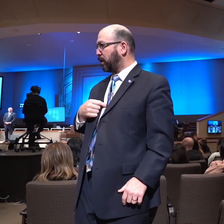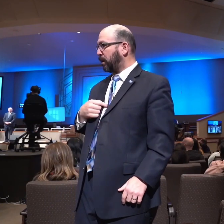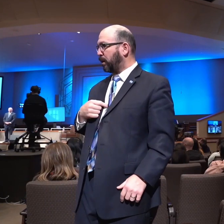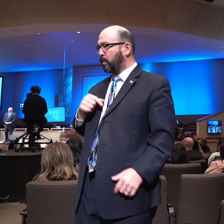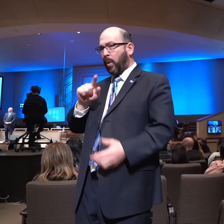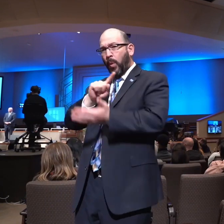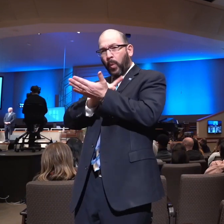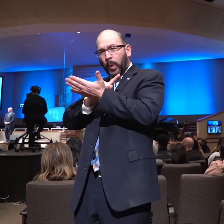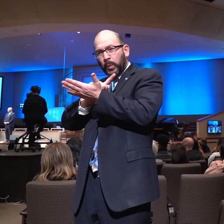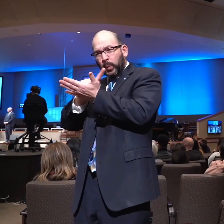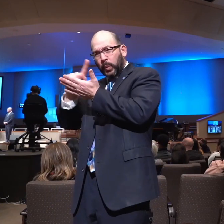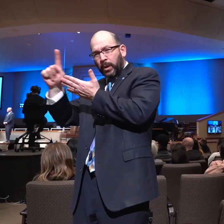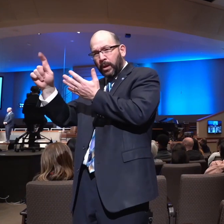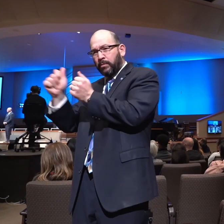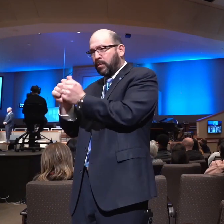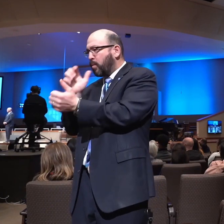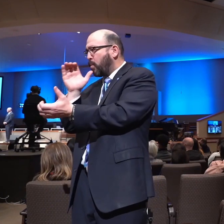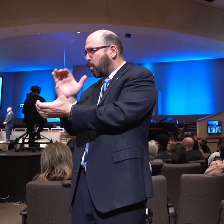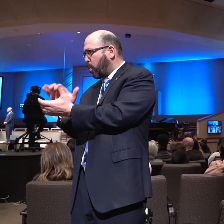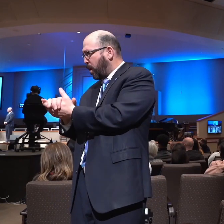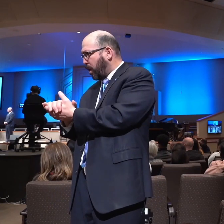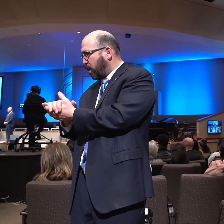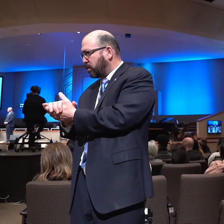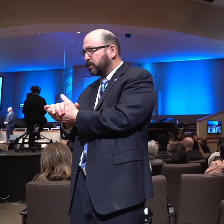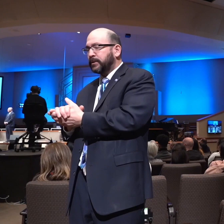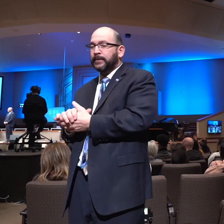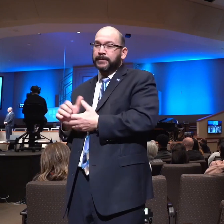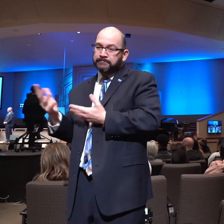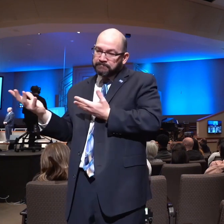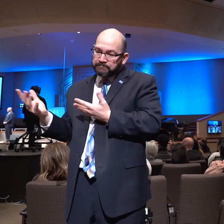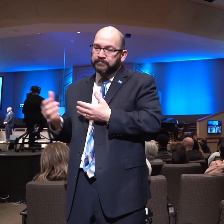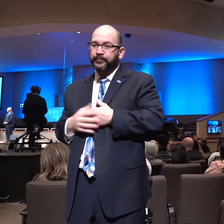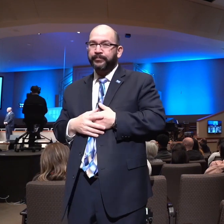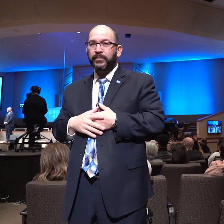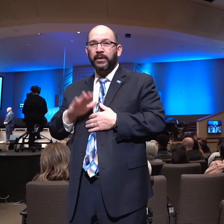in that house with Terry and never speak to her?